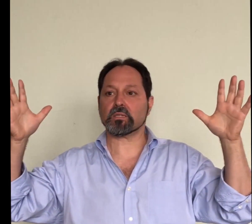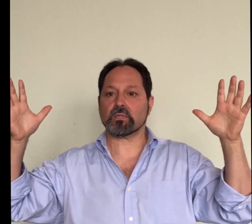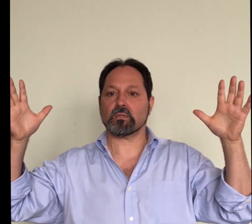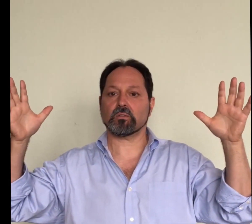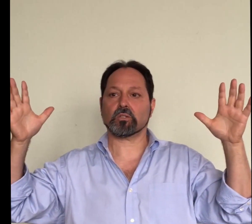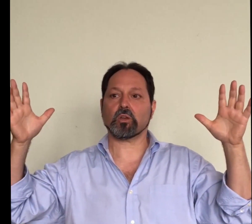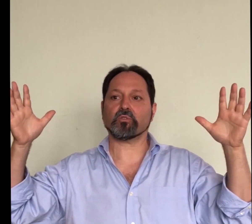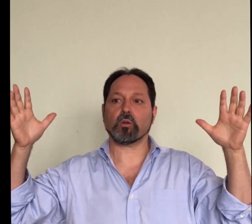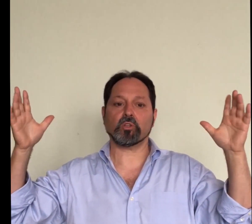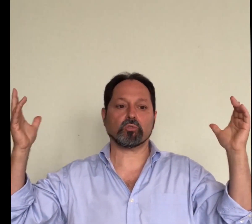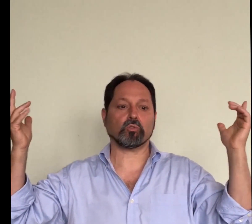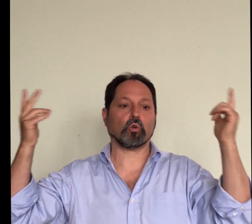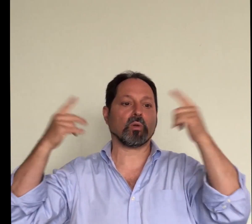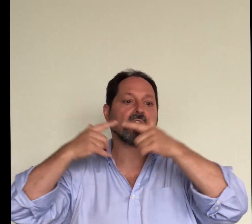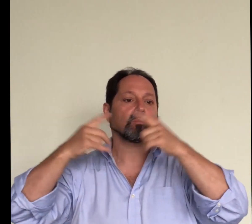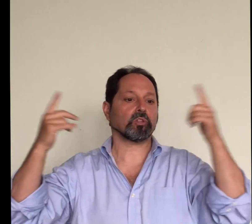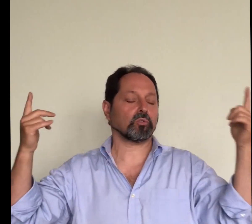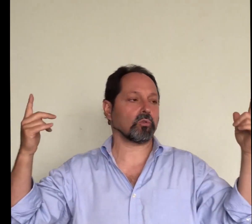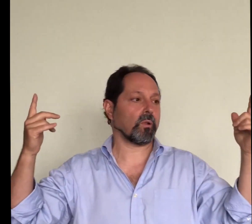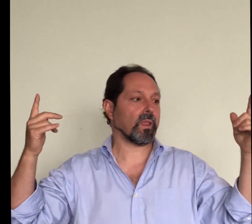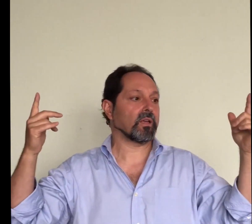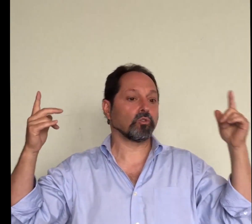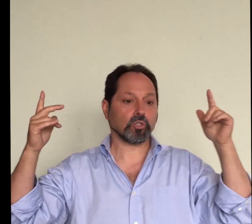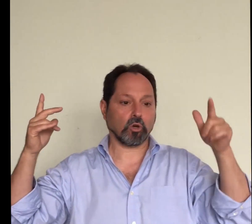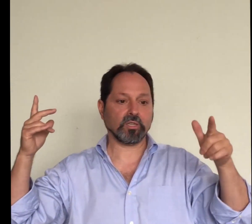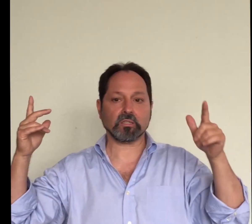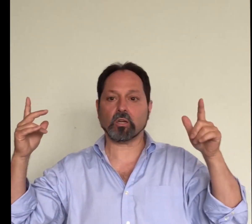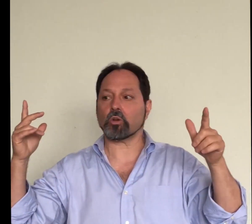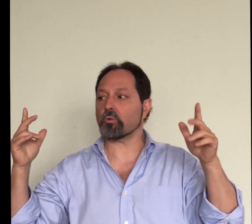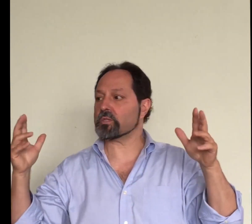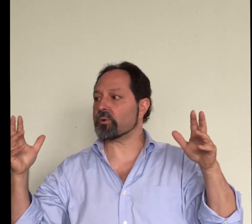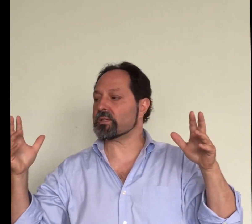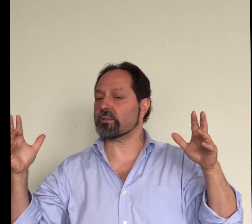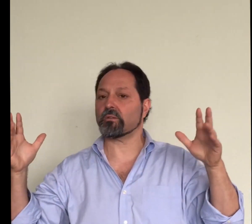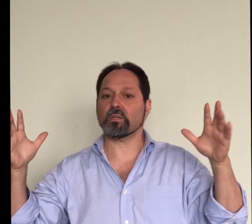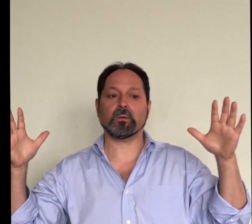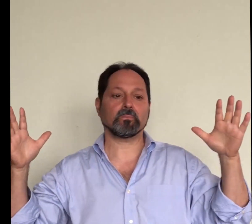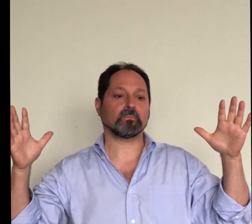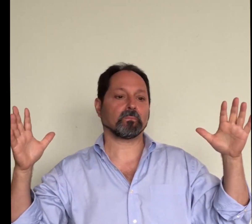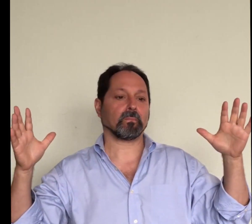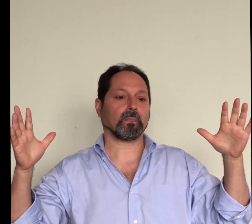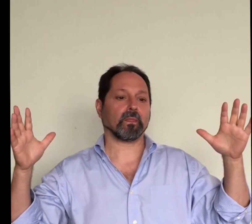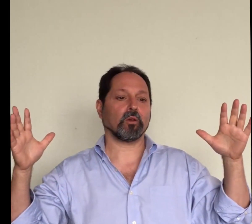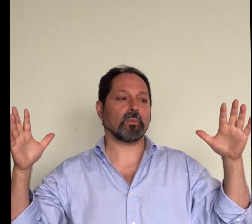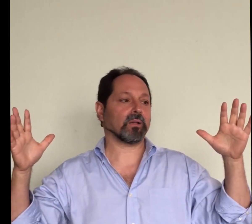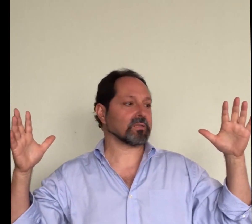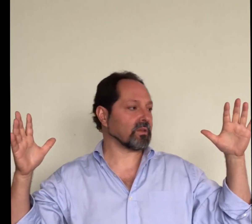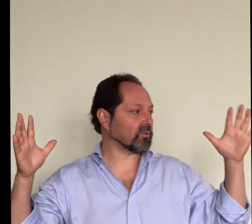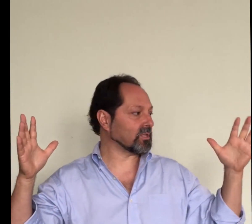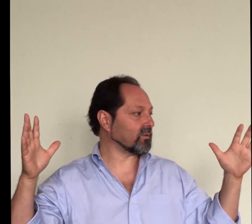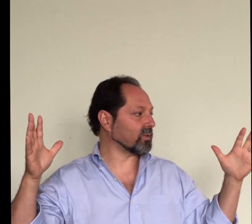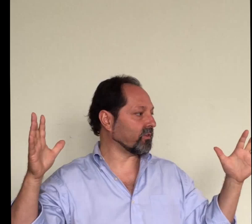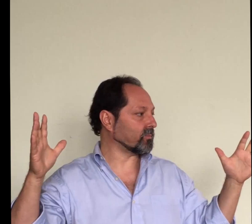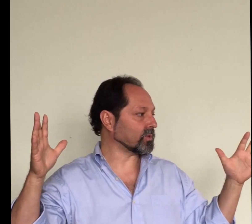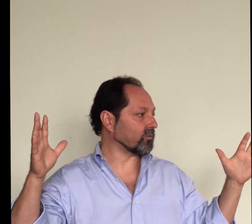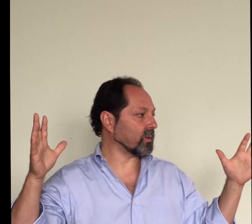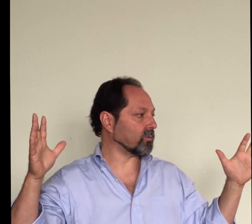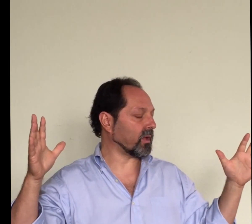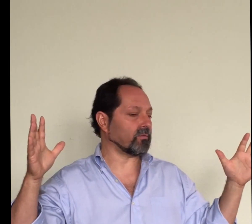soft commissure the great commissure you saw it's not always present only about 70 75 percent of people have